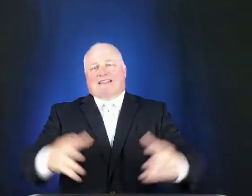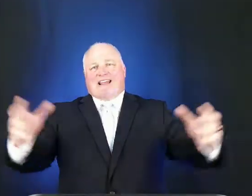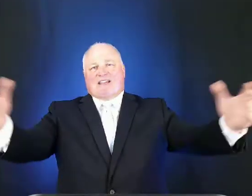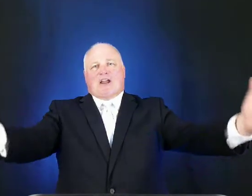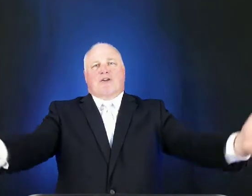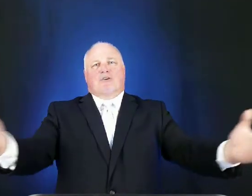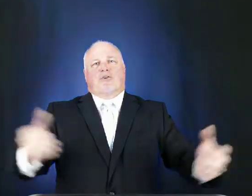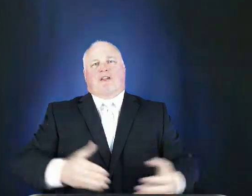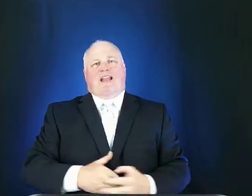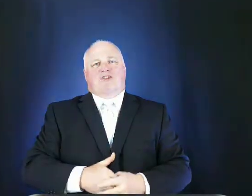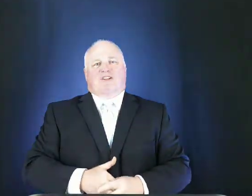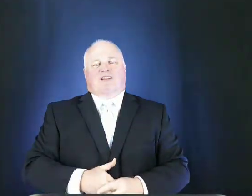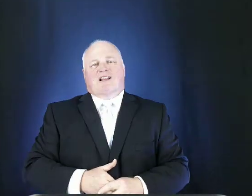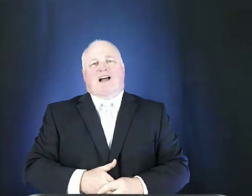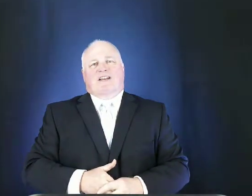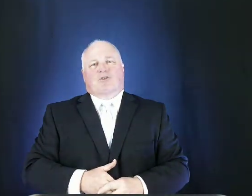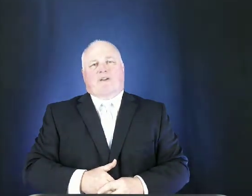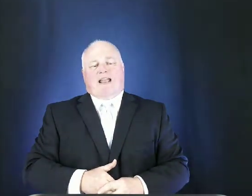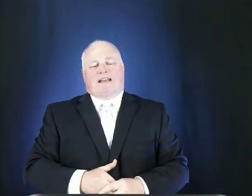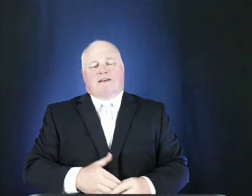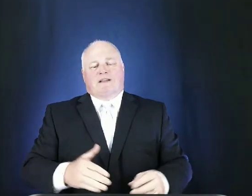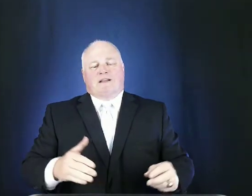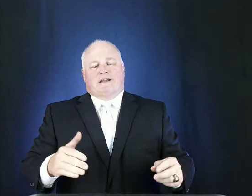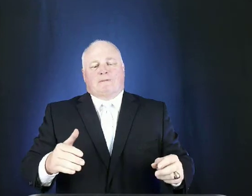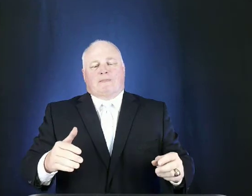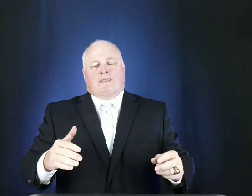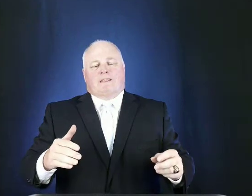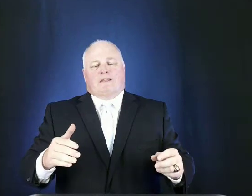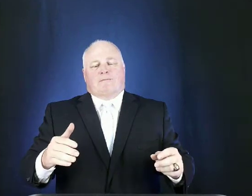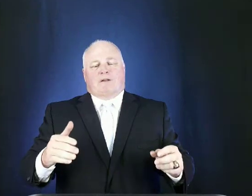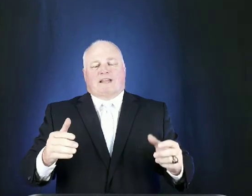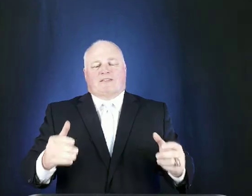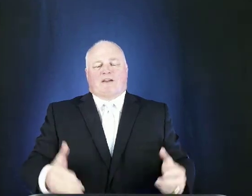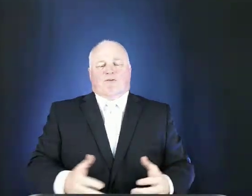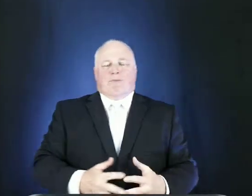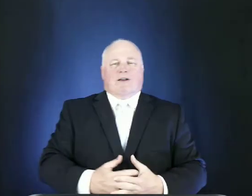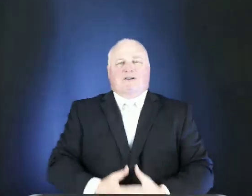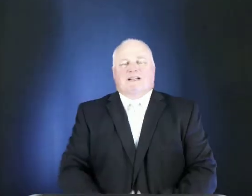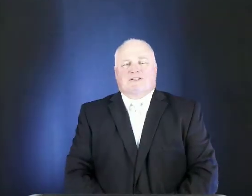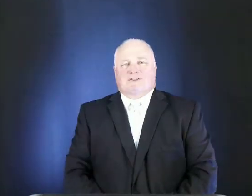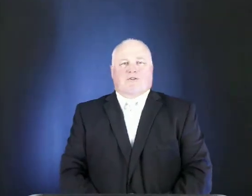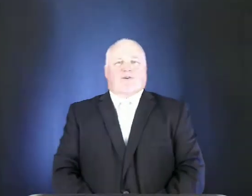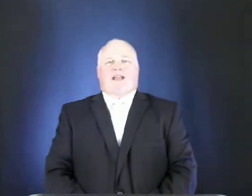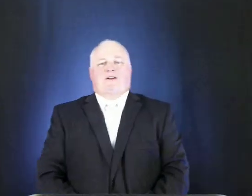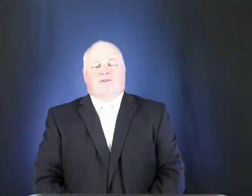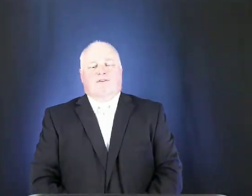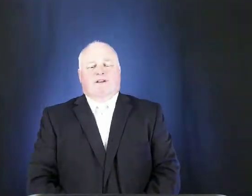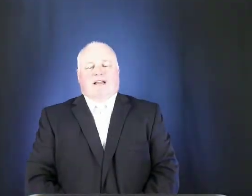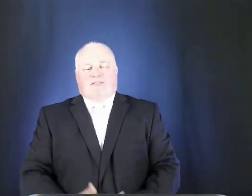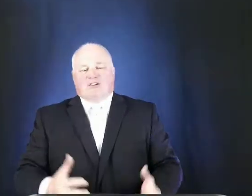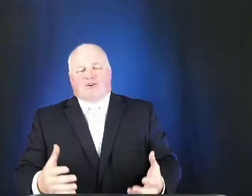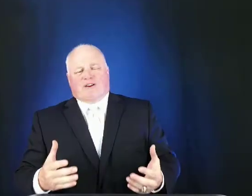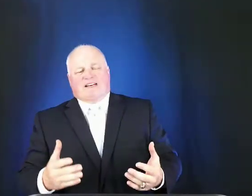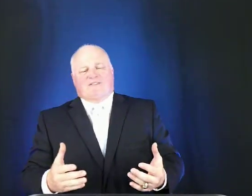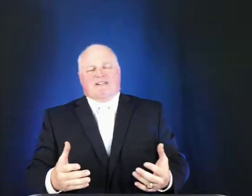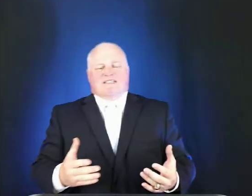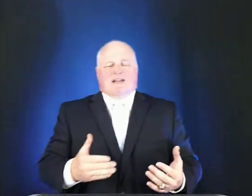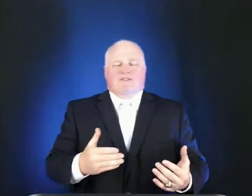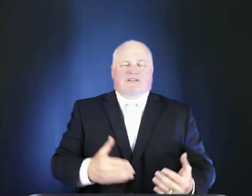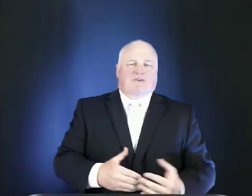take care of the creation that god had created but yet they rebelled against the creator and they started living self-centered